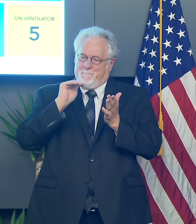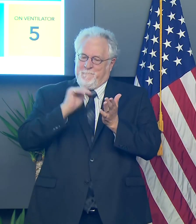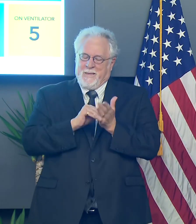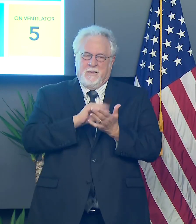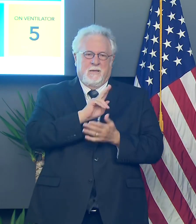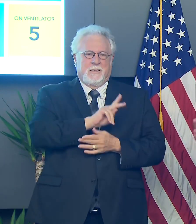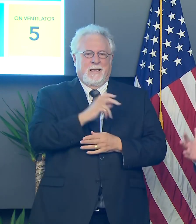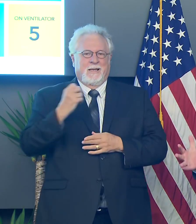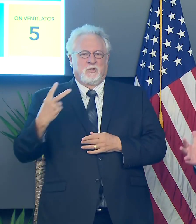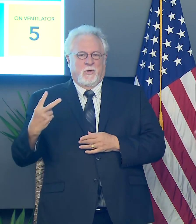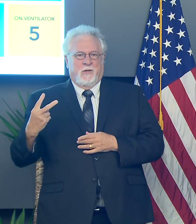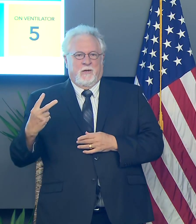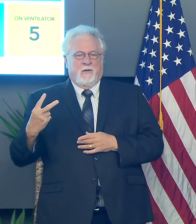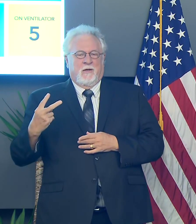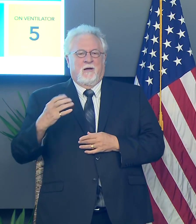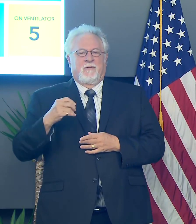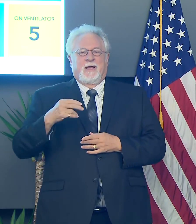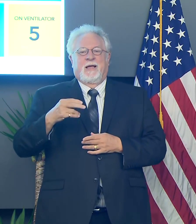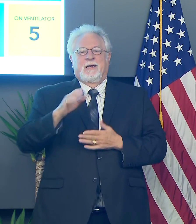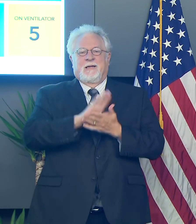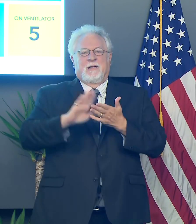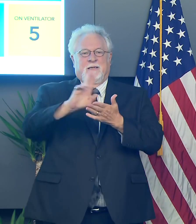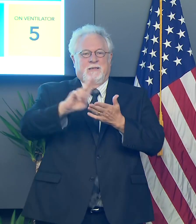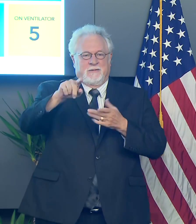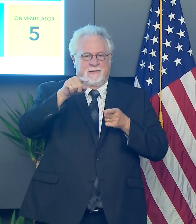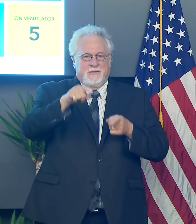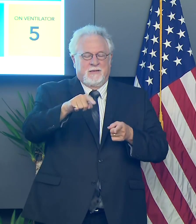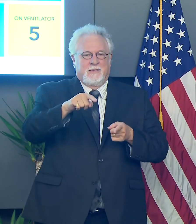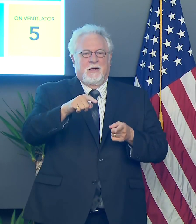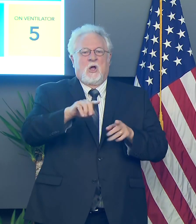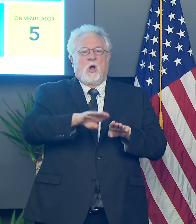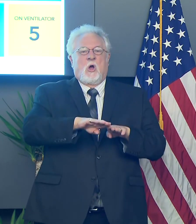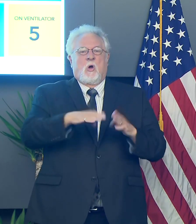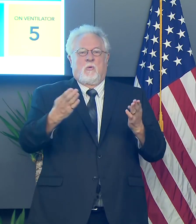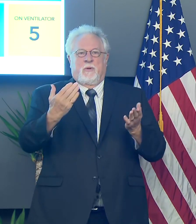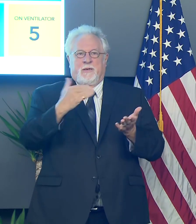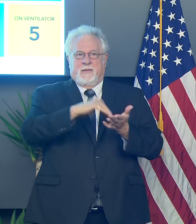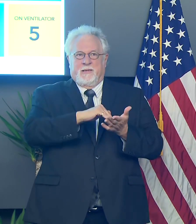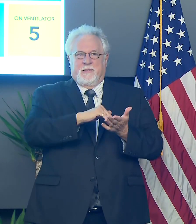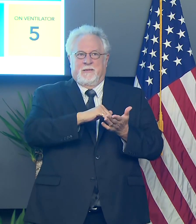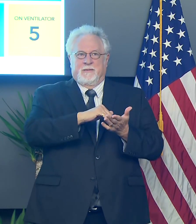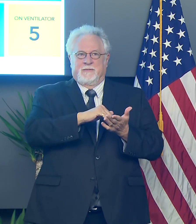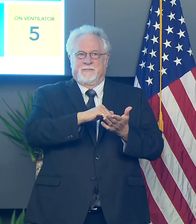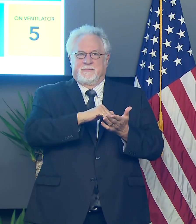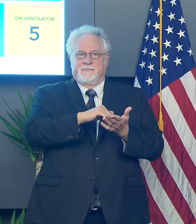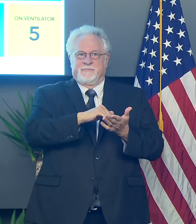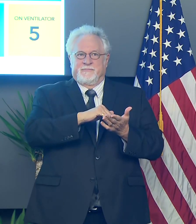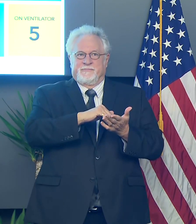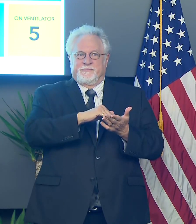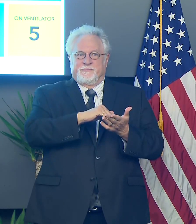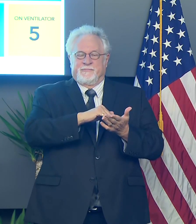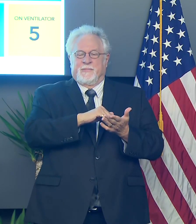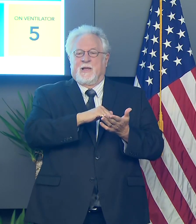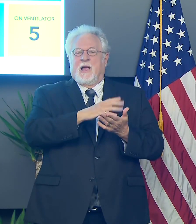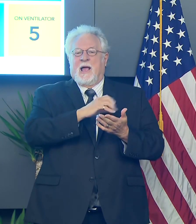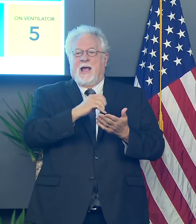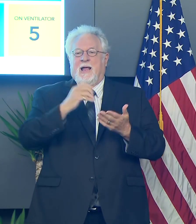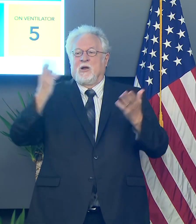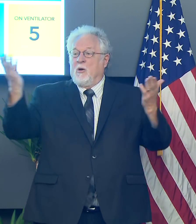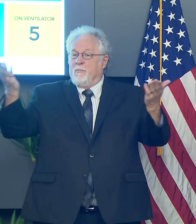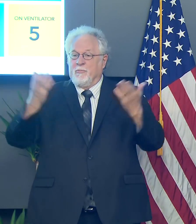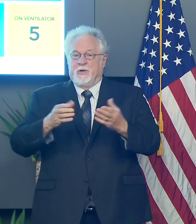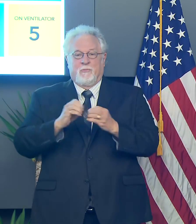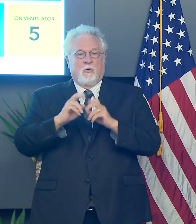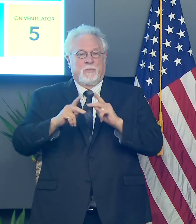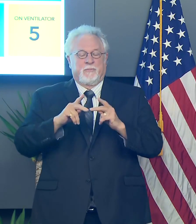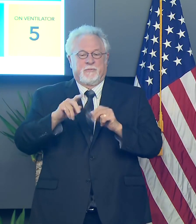K through 12 schools and higher education institutions are resuming, um, their operations and bringing more people